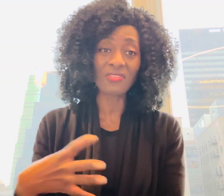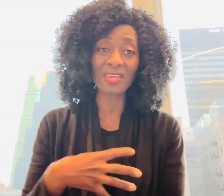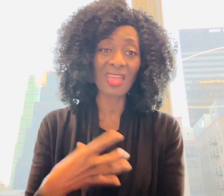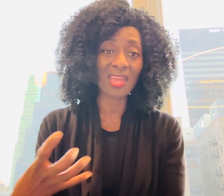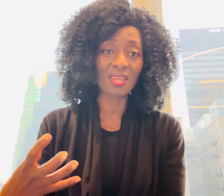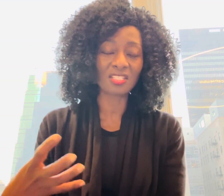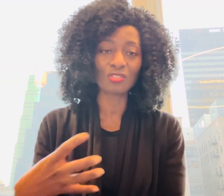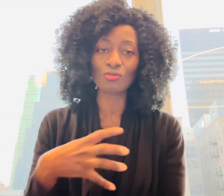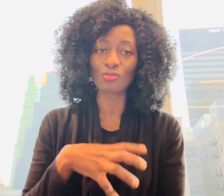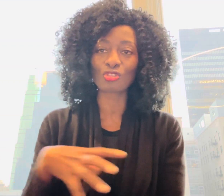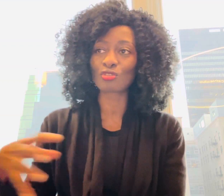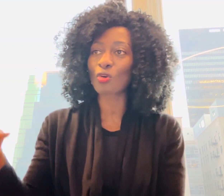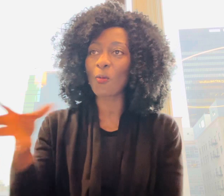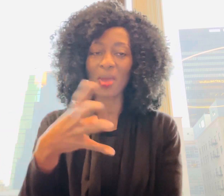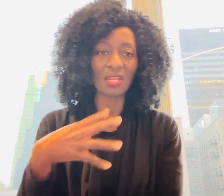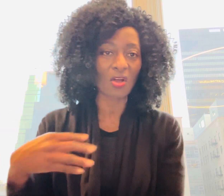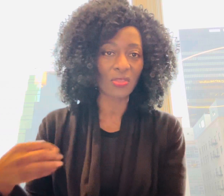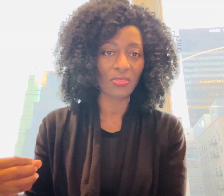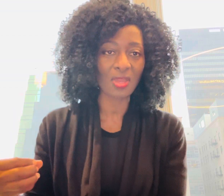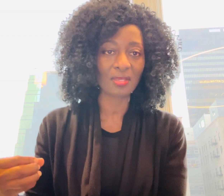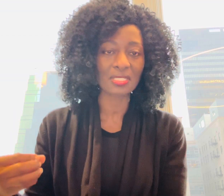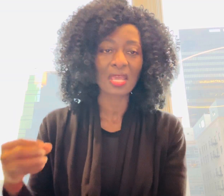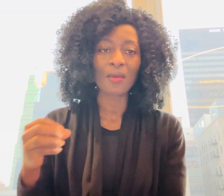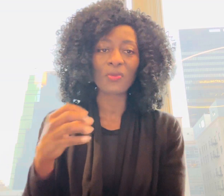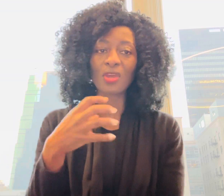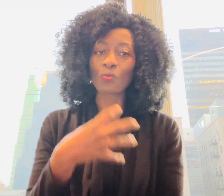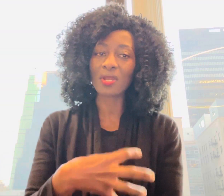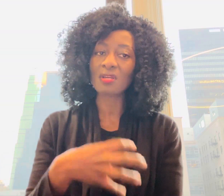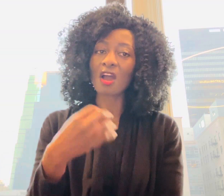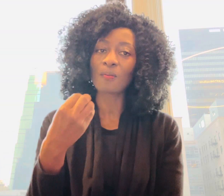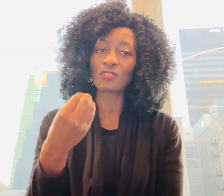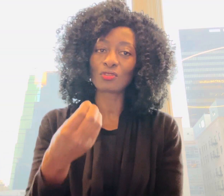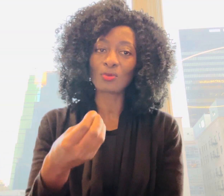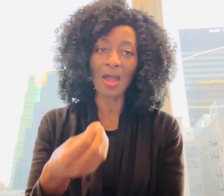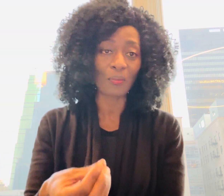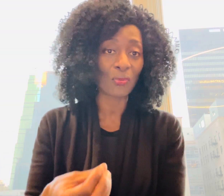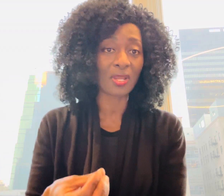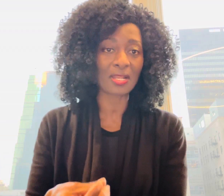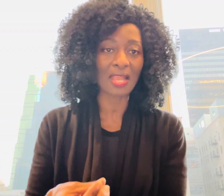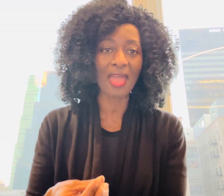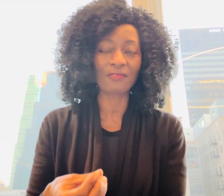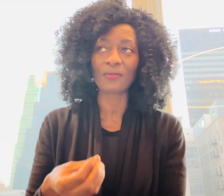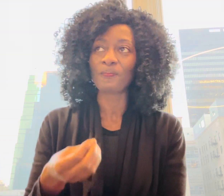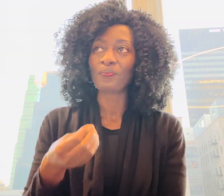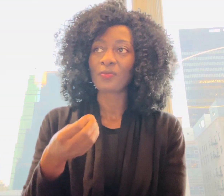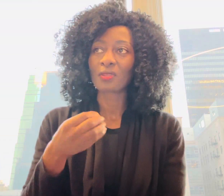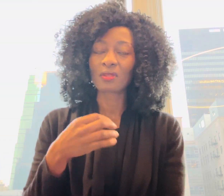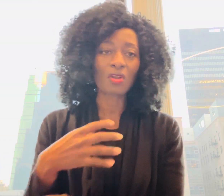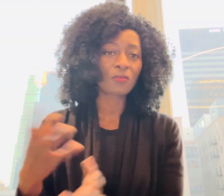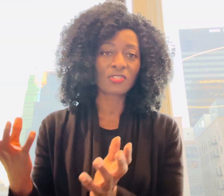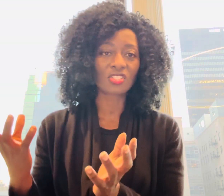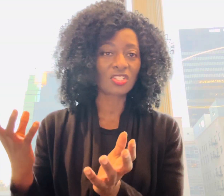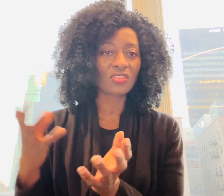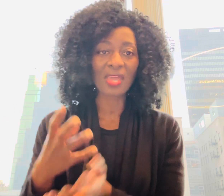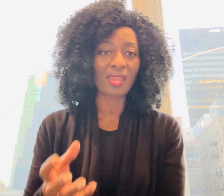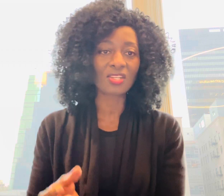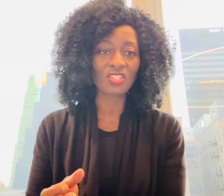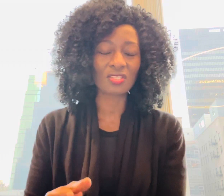the energy to do so many other things but then when it comes to our prayer life all of a sudden the energy is